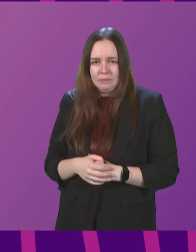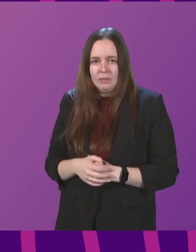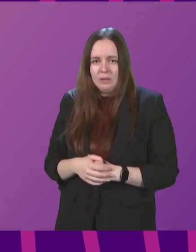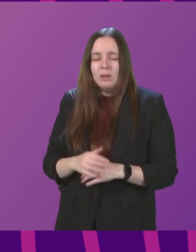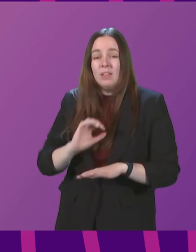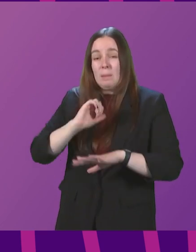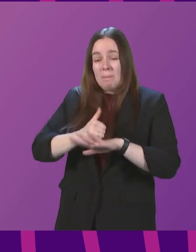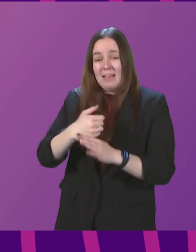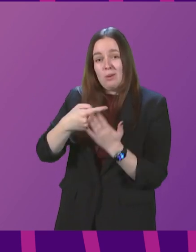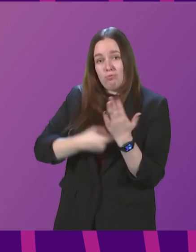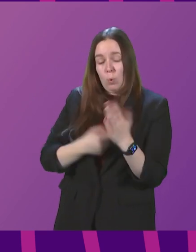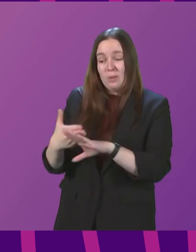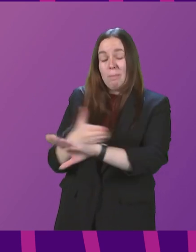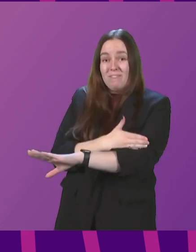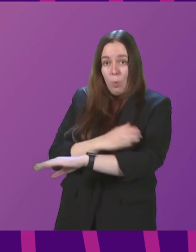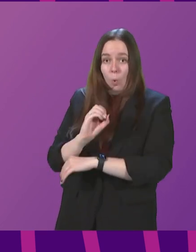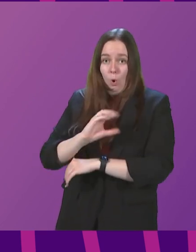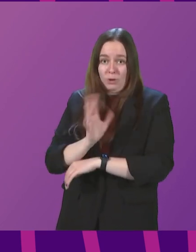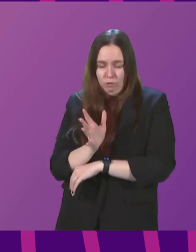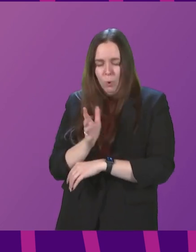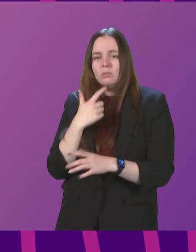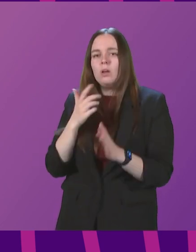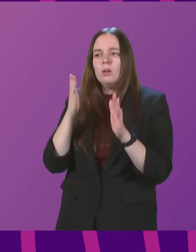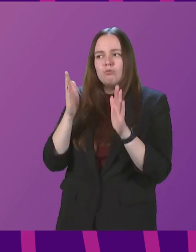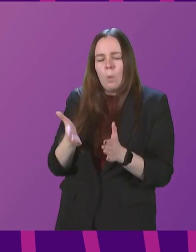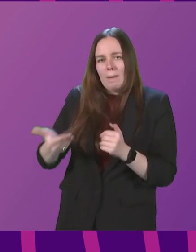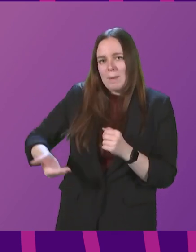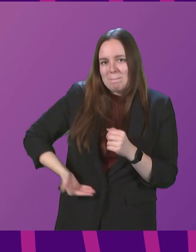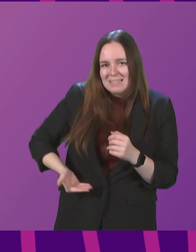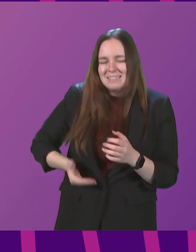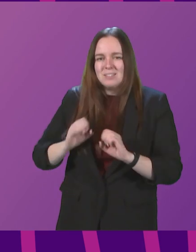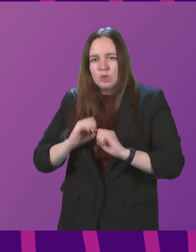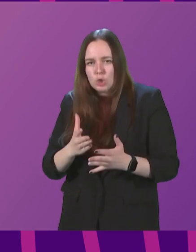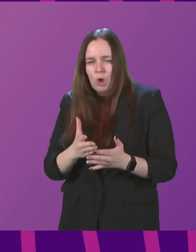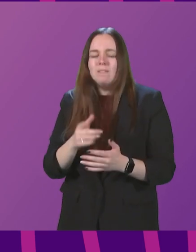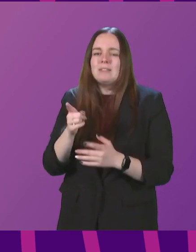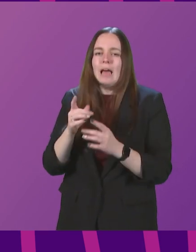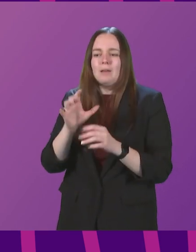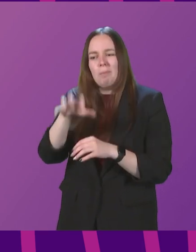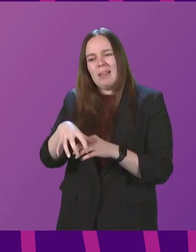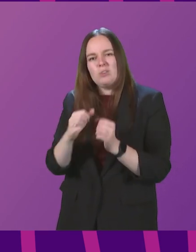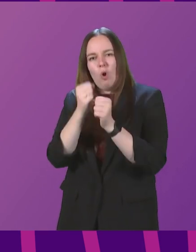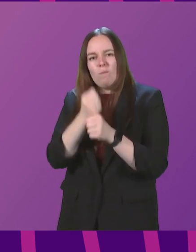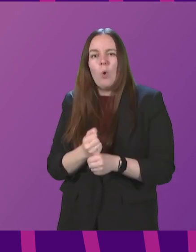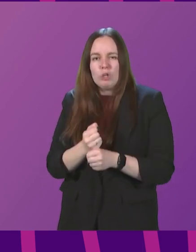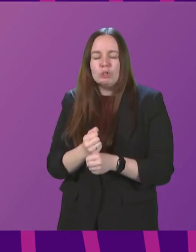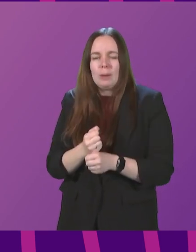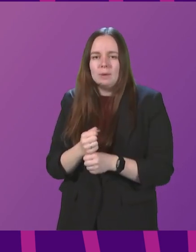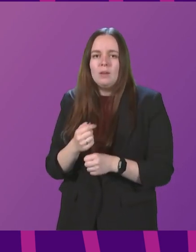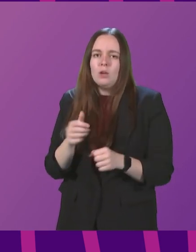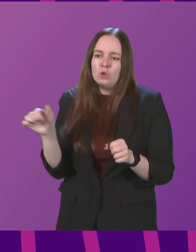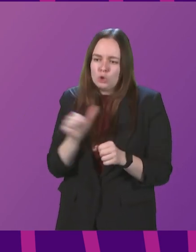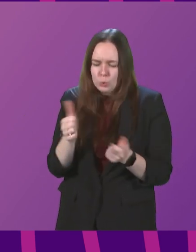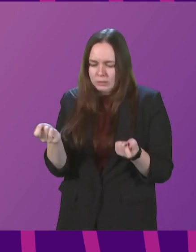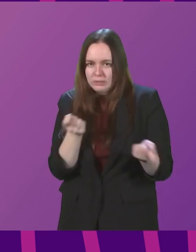measures that were in place before Omicron and the requirement for businesses, service providers and places of worship to take reasonable measures to minimise the